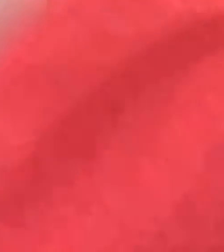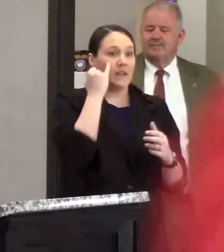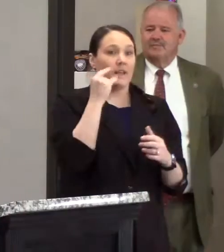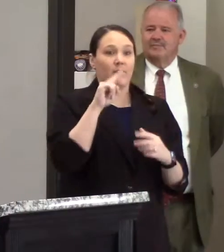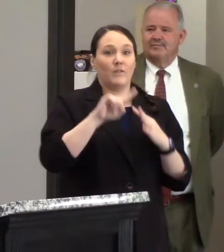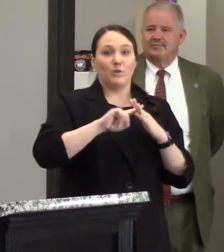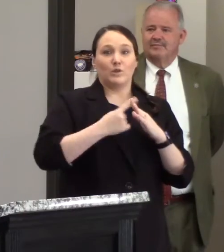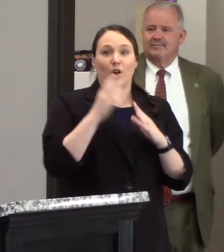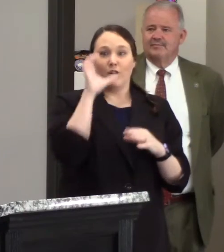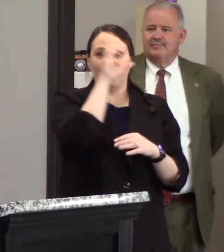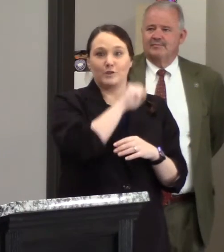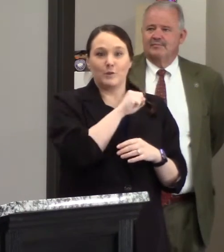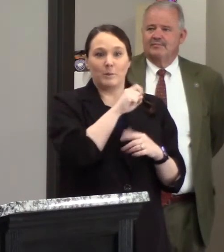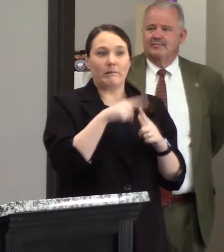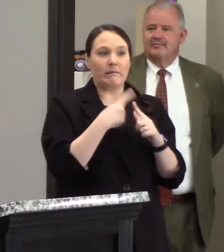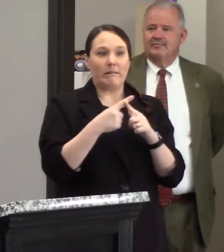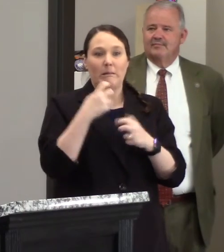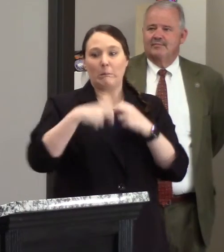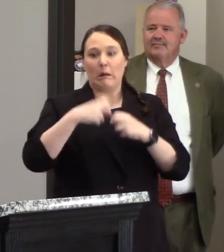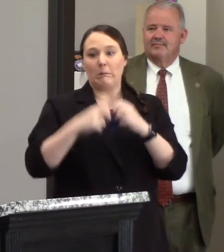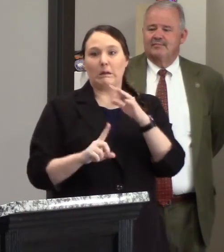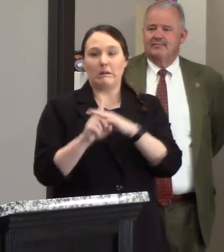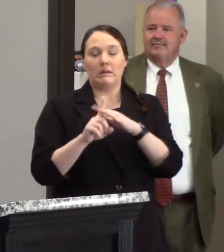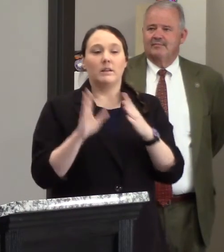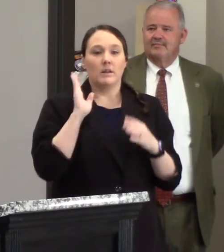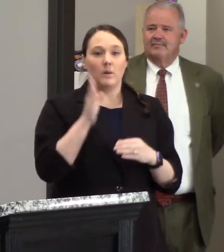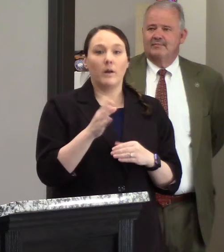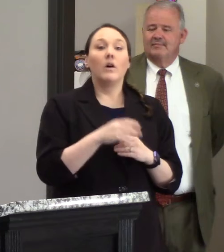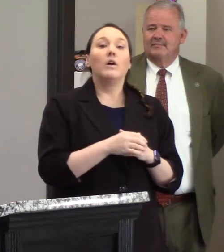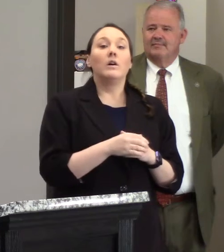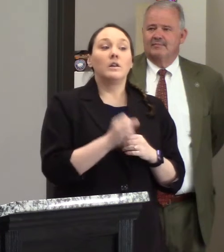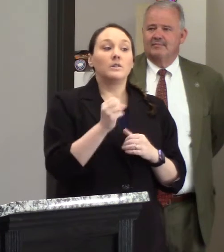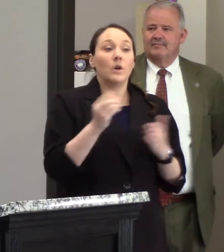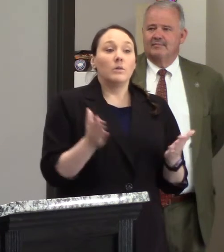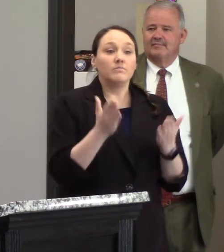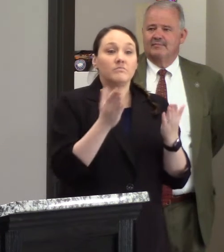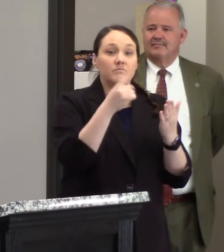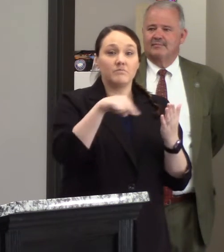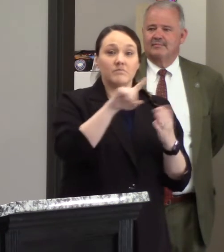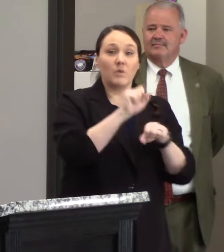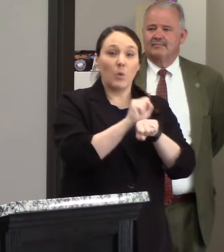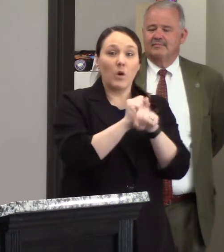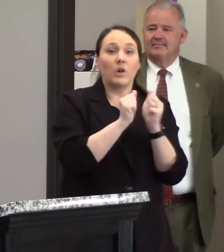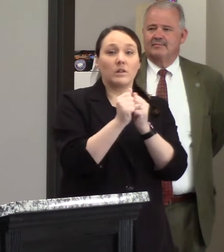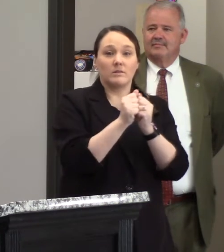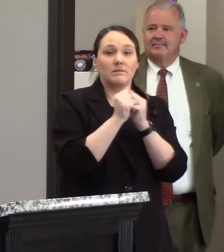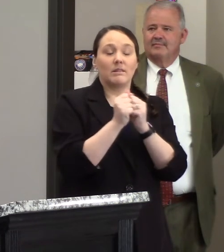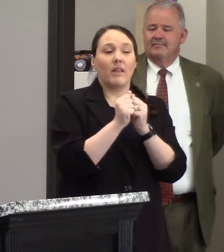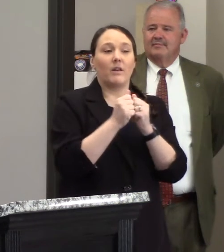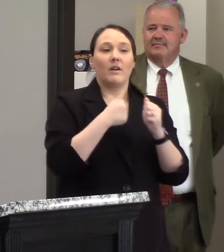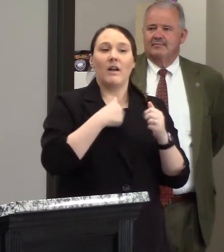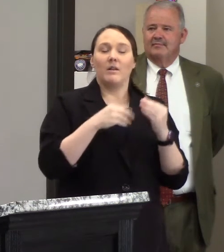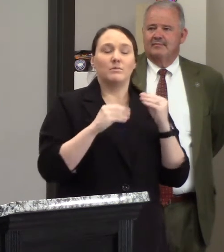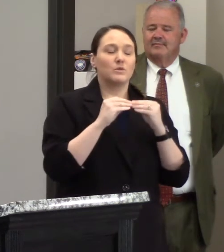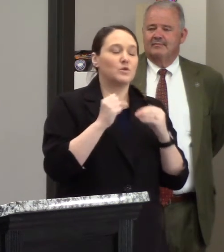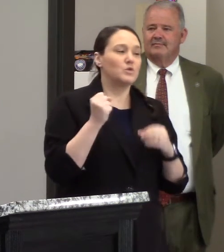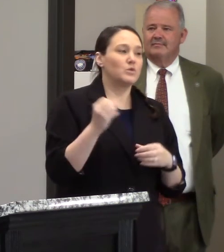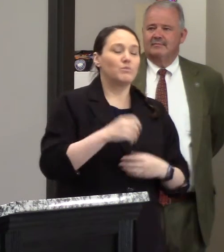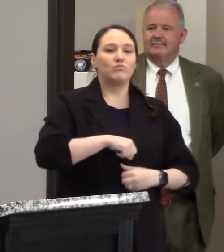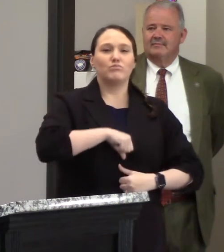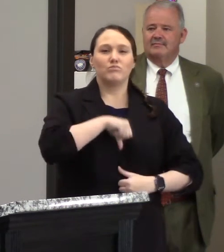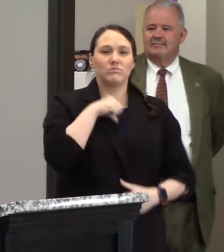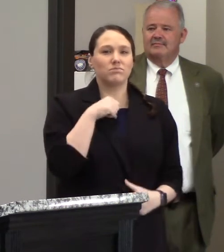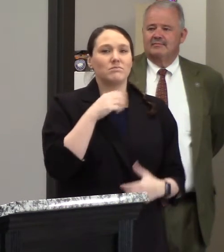in a bind that way they want to encourage everyone to continue to work together i couldn't be any prouder or happier